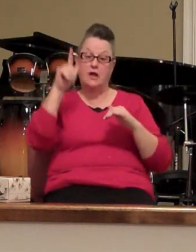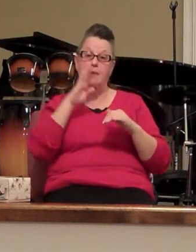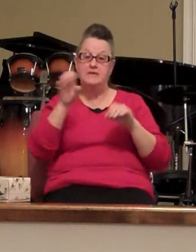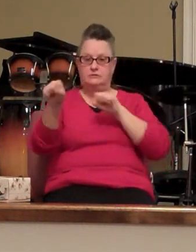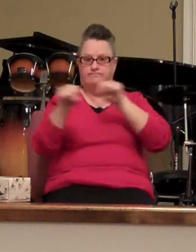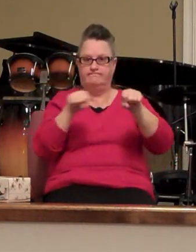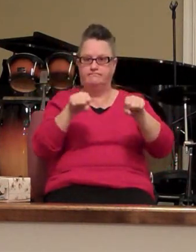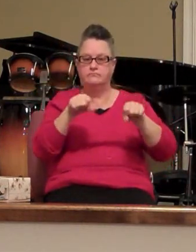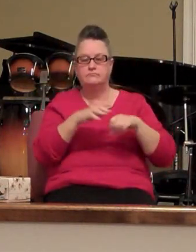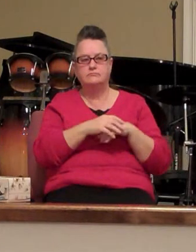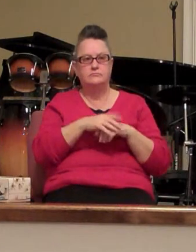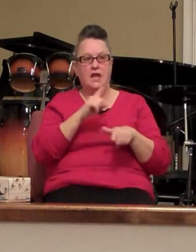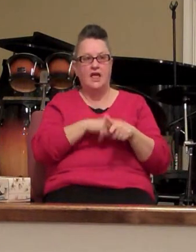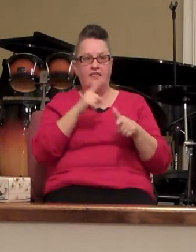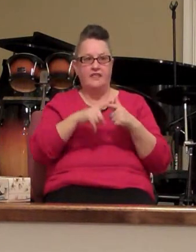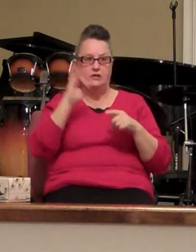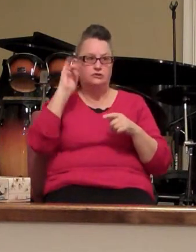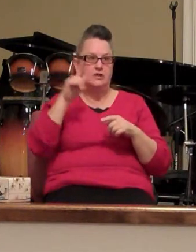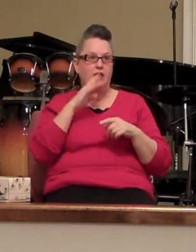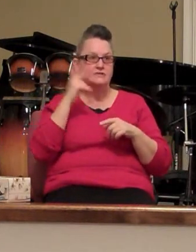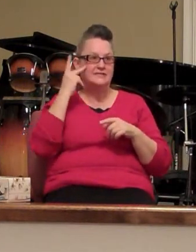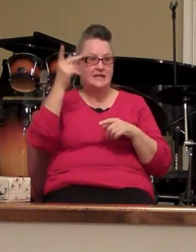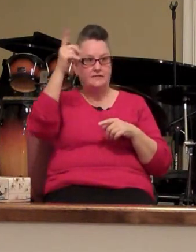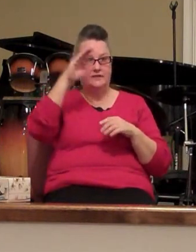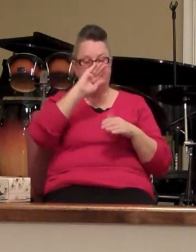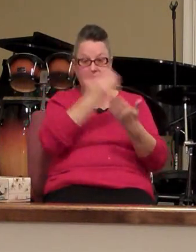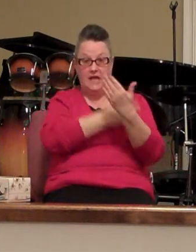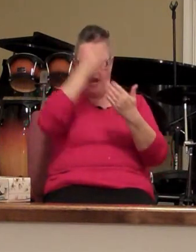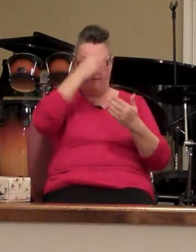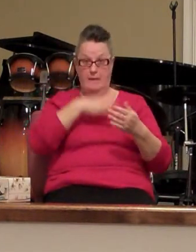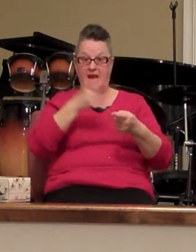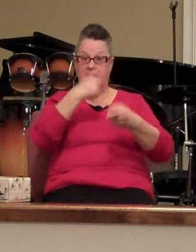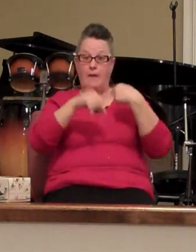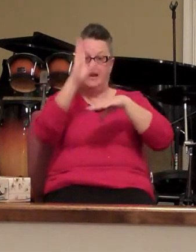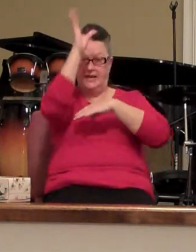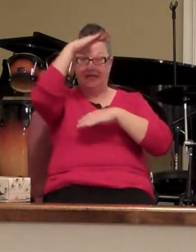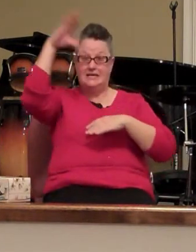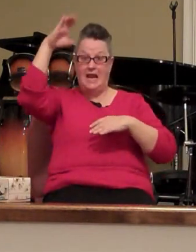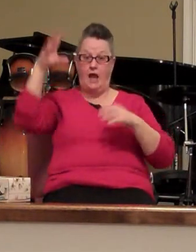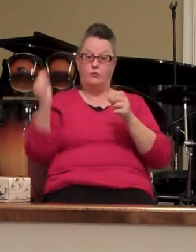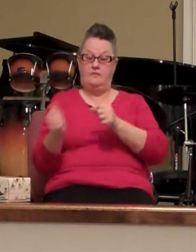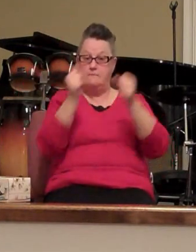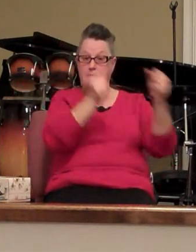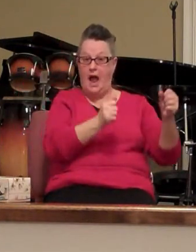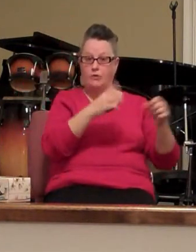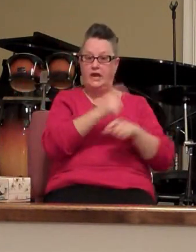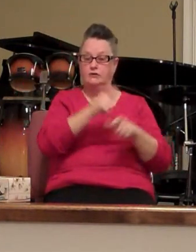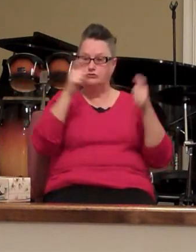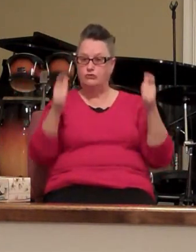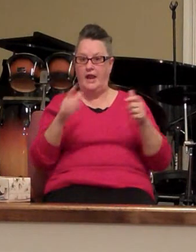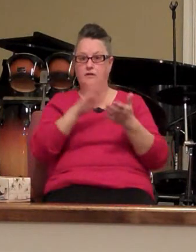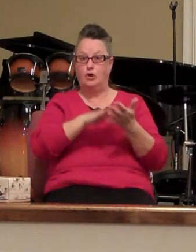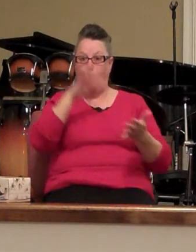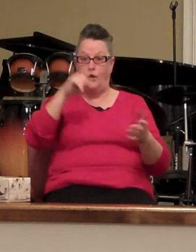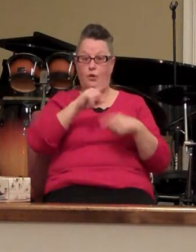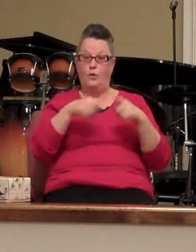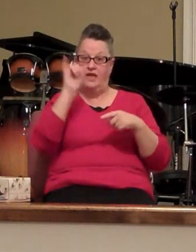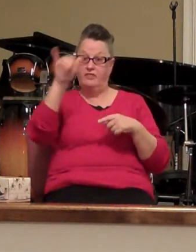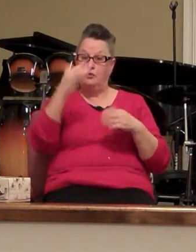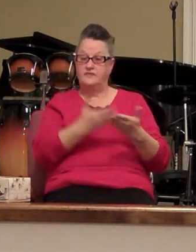and then shall they see the son of man coming in a cloud of power and great glory and when these things begin to come